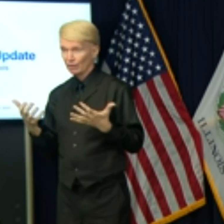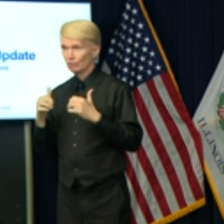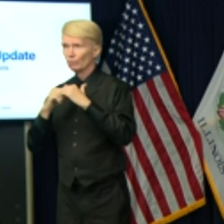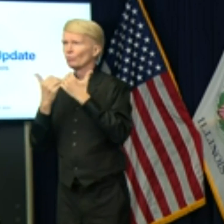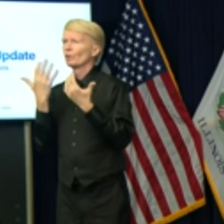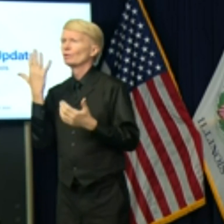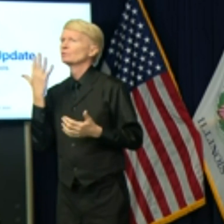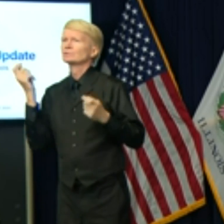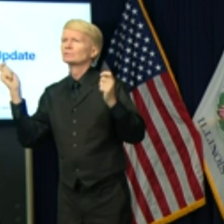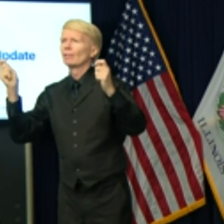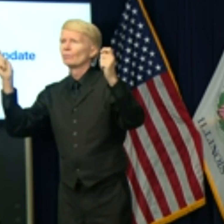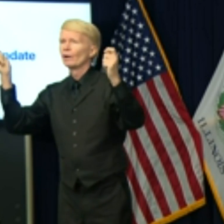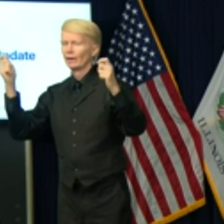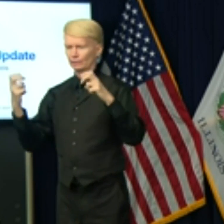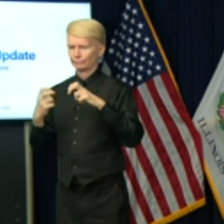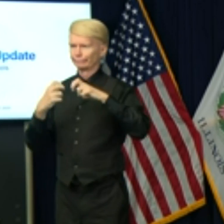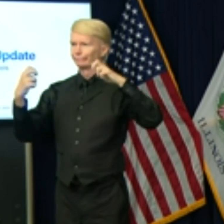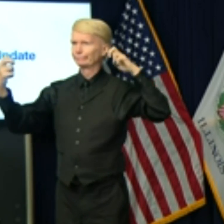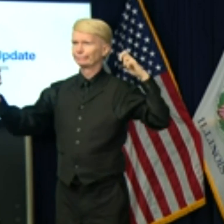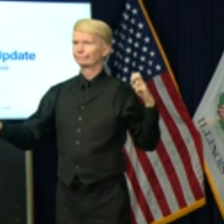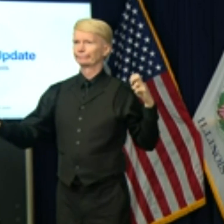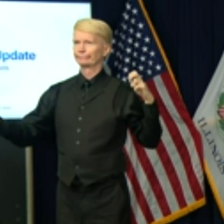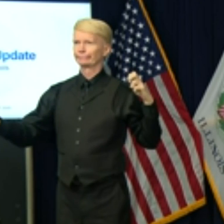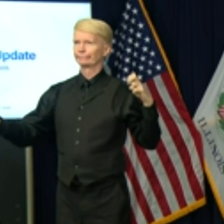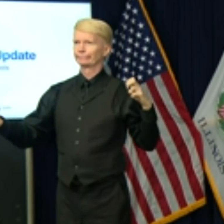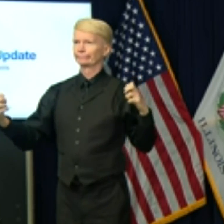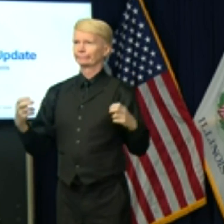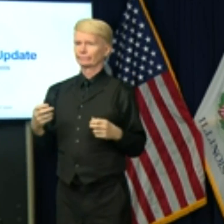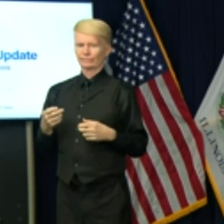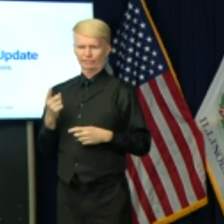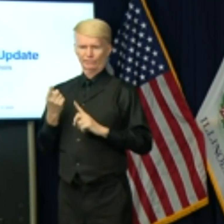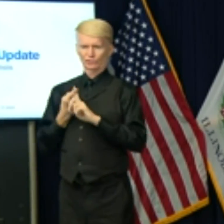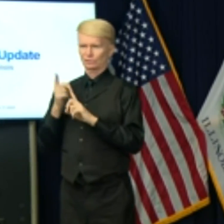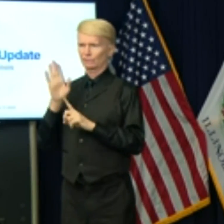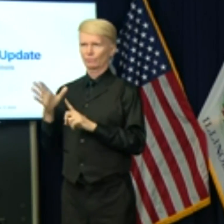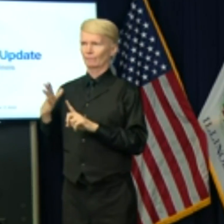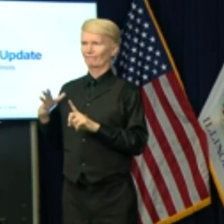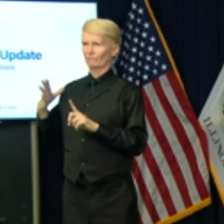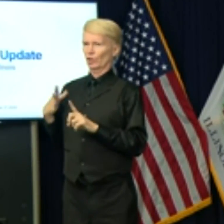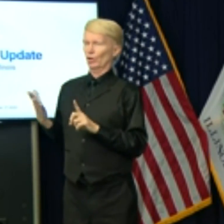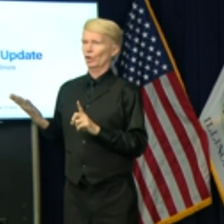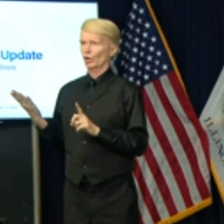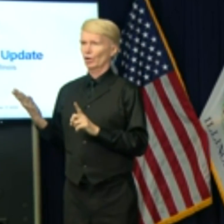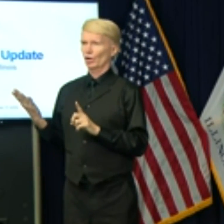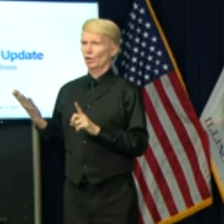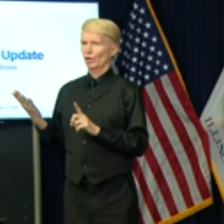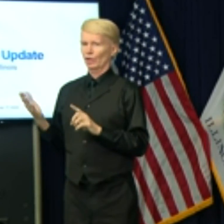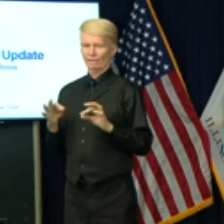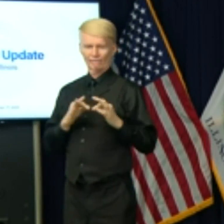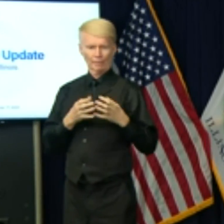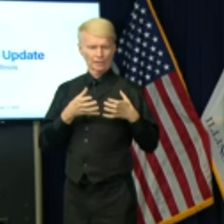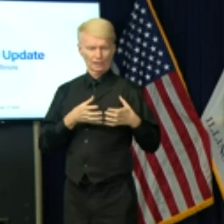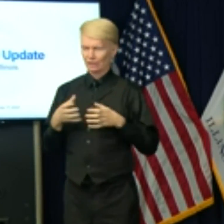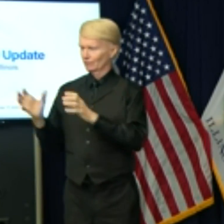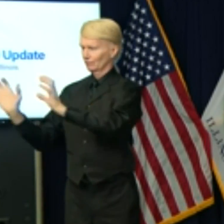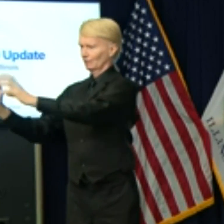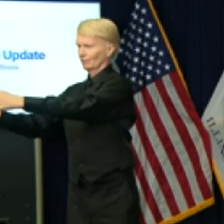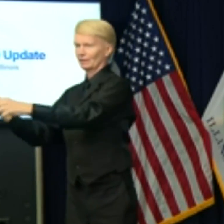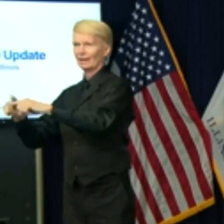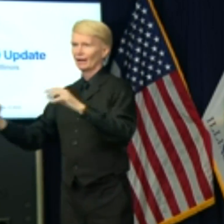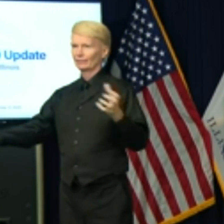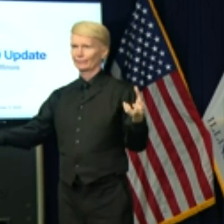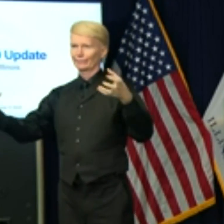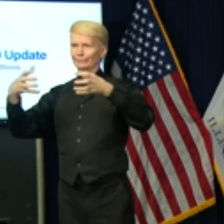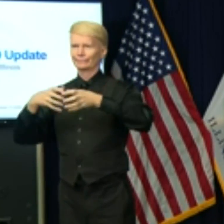Thanksgiving apart from one another for the first time ever. And it was weighing heavily on my mind.